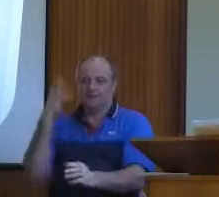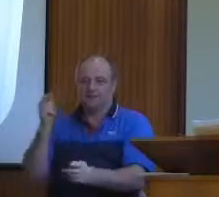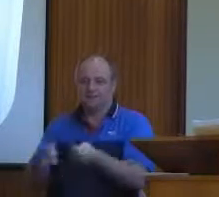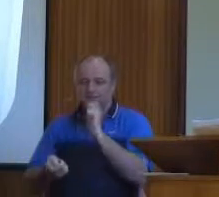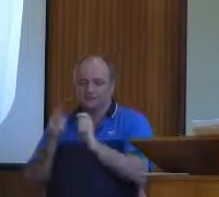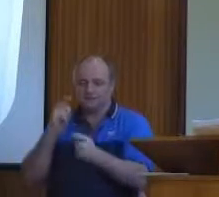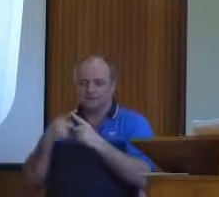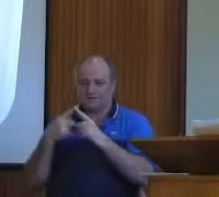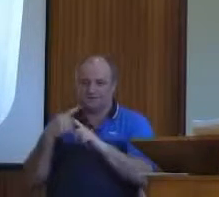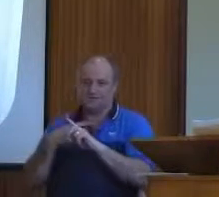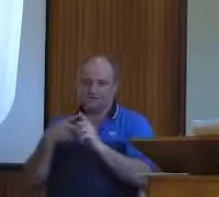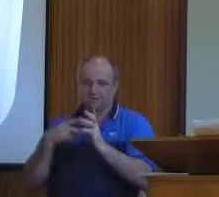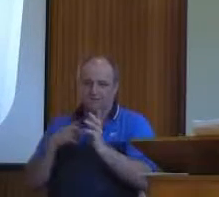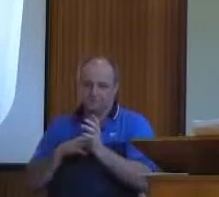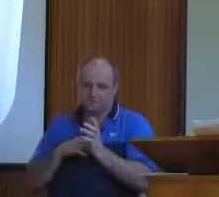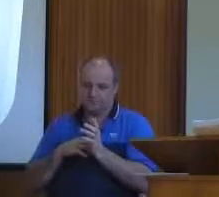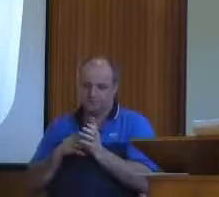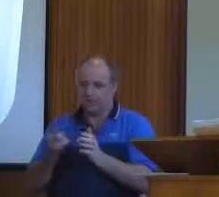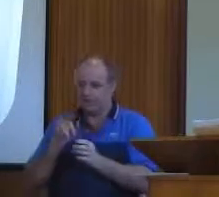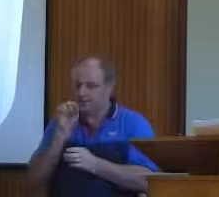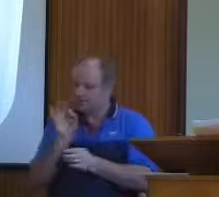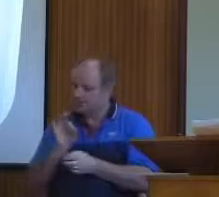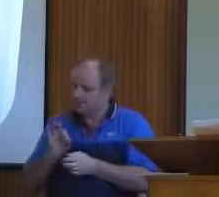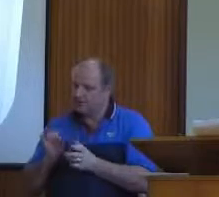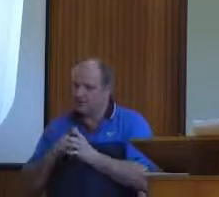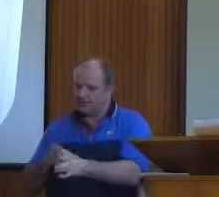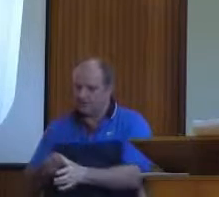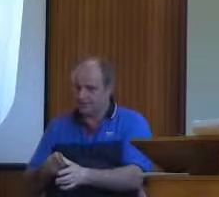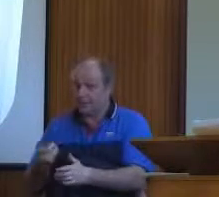and if we get by, well, they turn us loose on an unsuspecting world. Well,